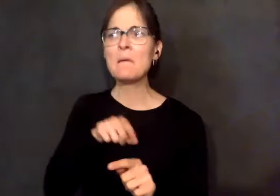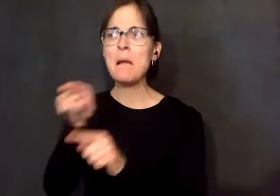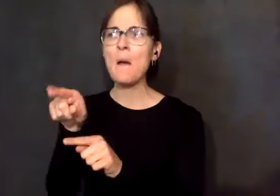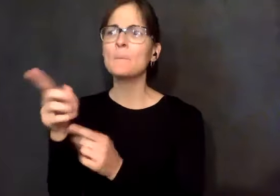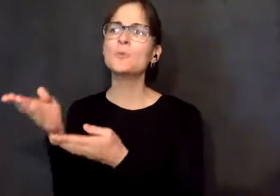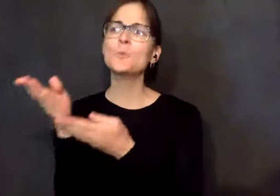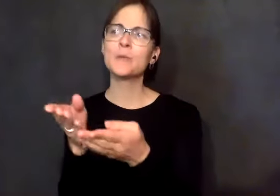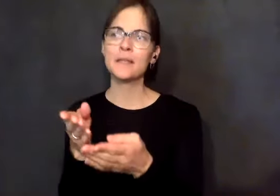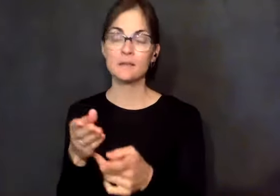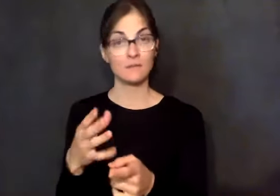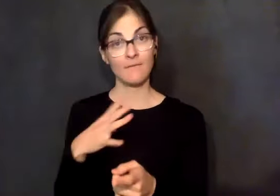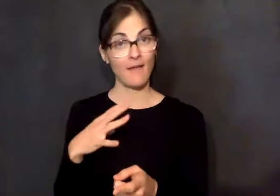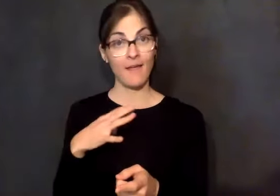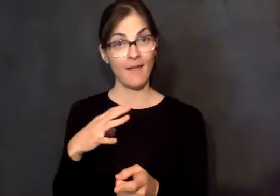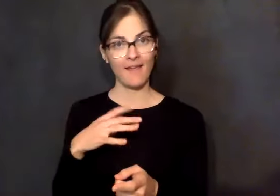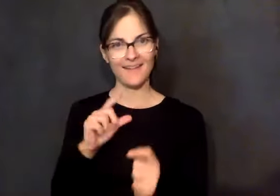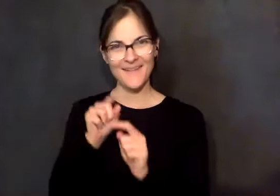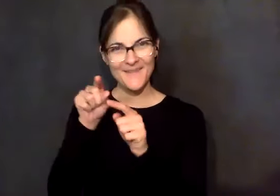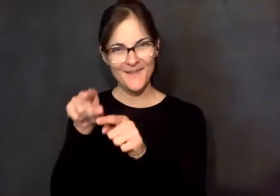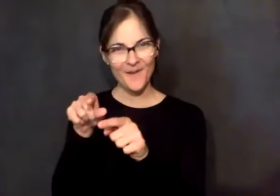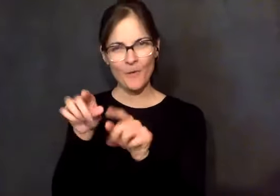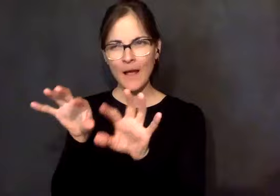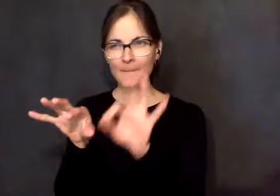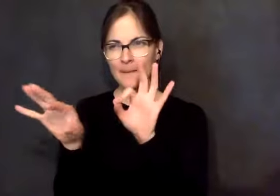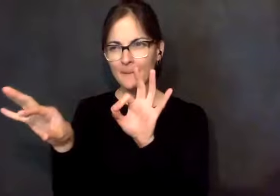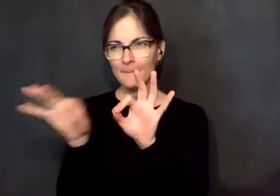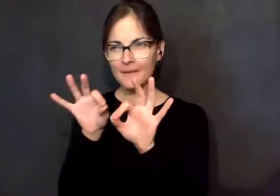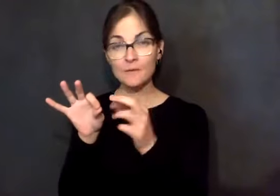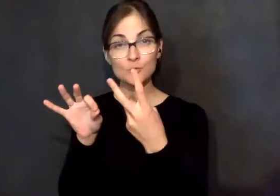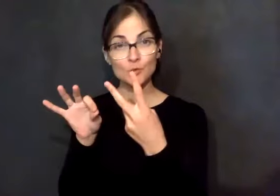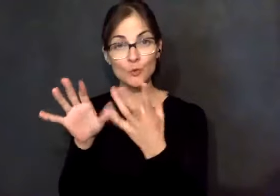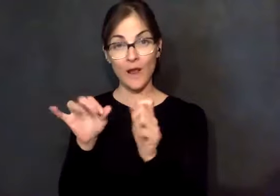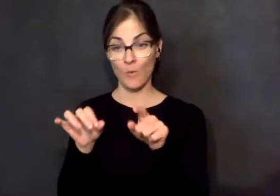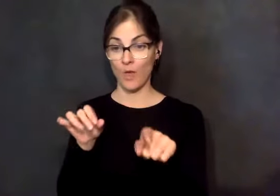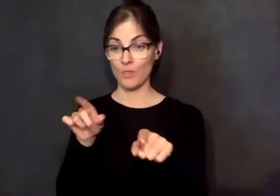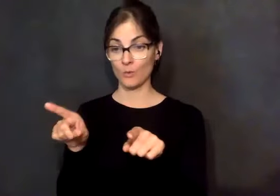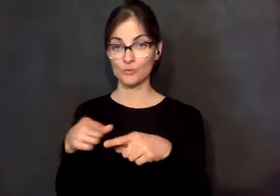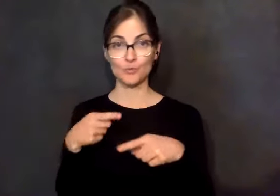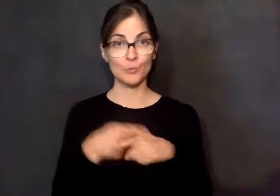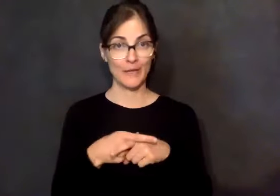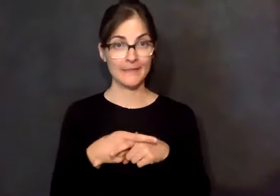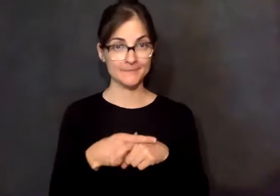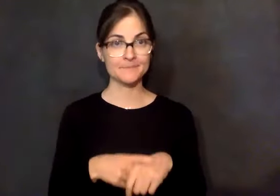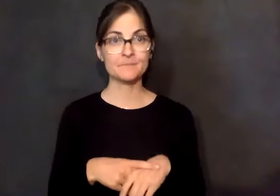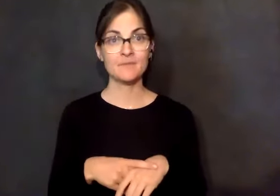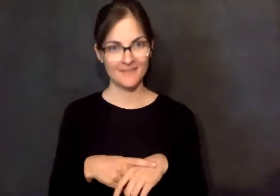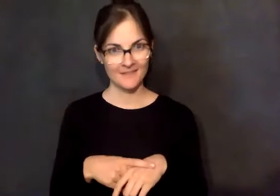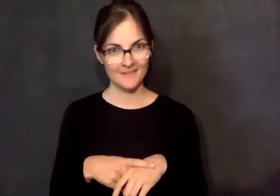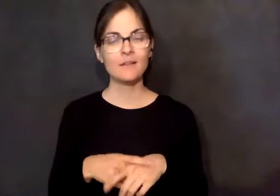I want to look and see her dogs. And so he did. And I picked out the two I wanted to have bred together.